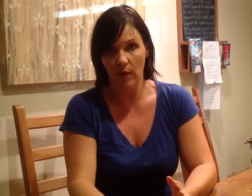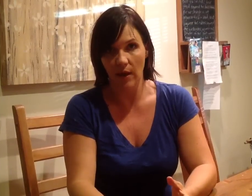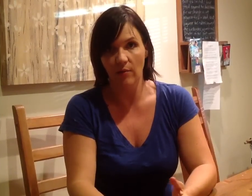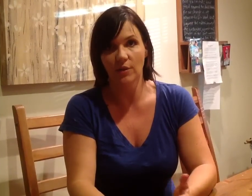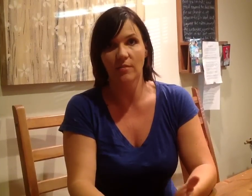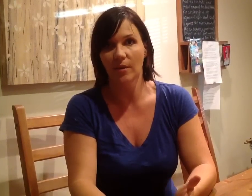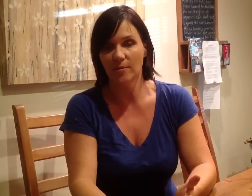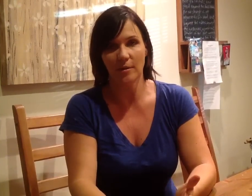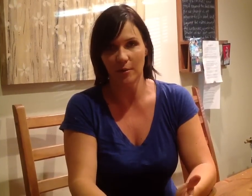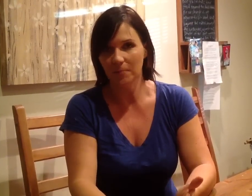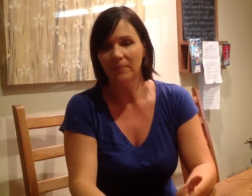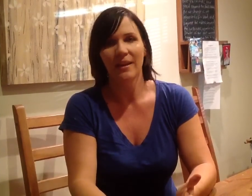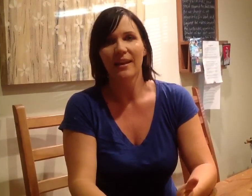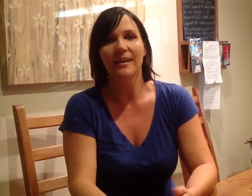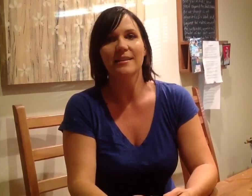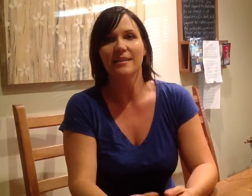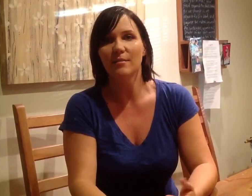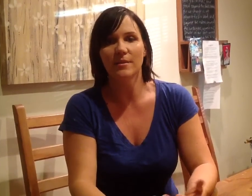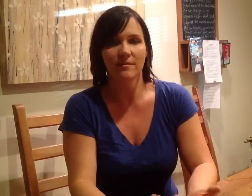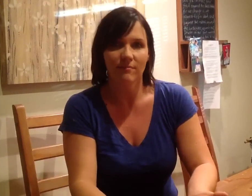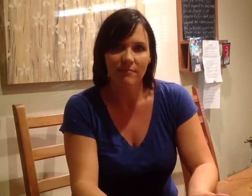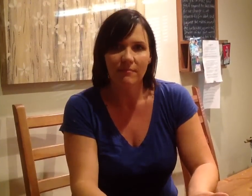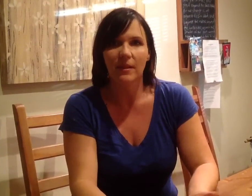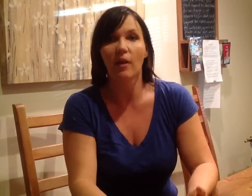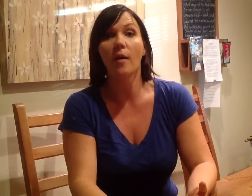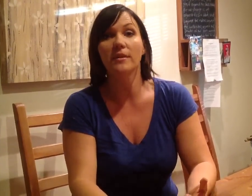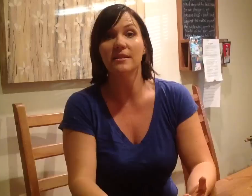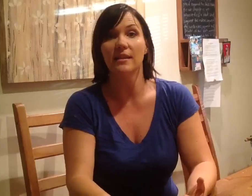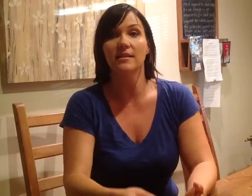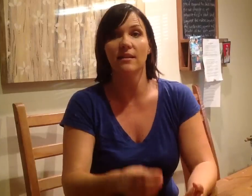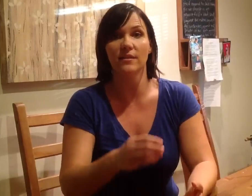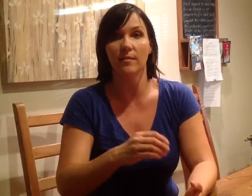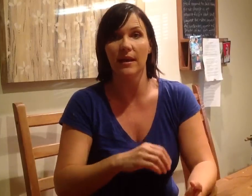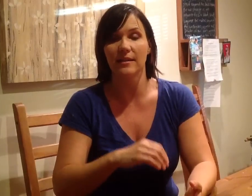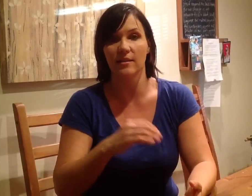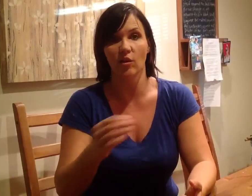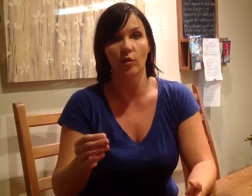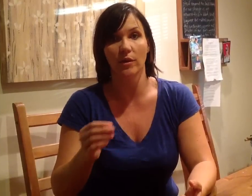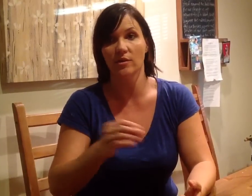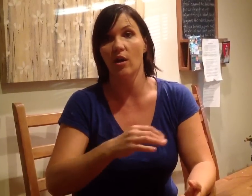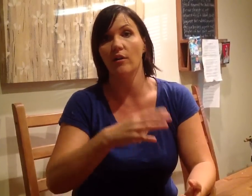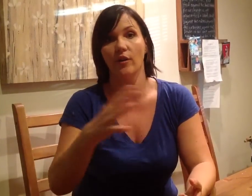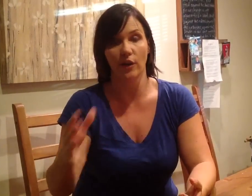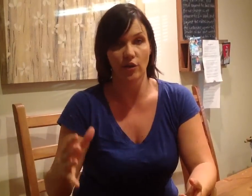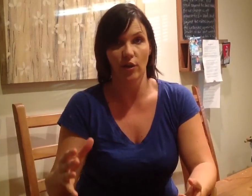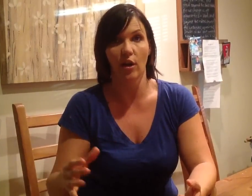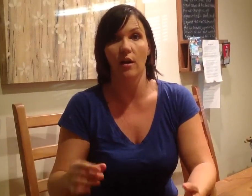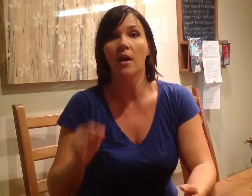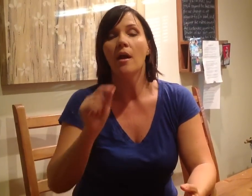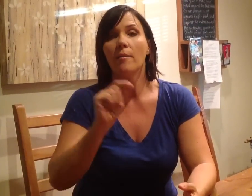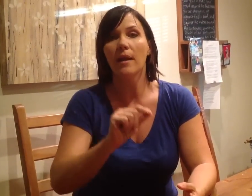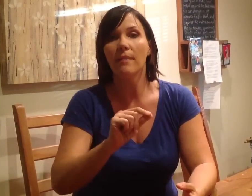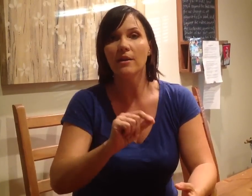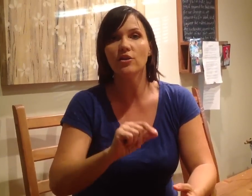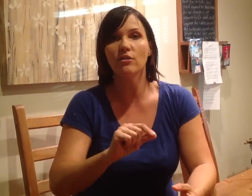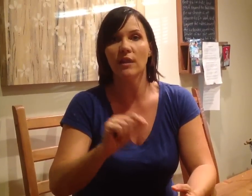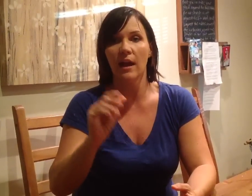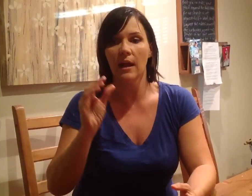right, which sometimes we do. Because it seems like common sense that if somebody has a solo in a song, they're going to turn it on. But I make sure that I